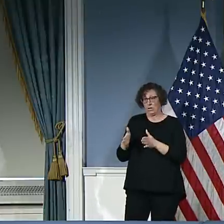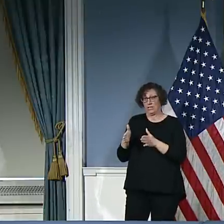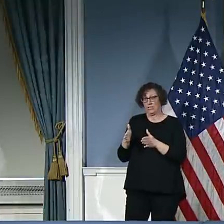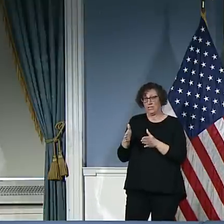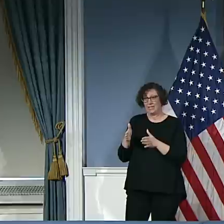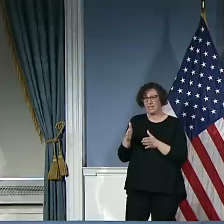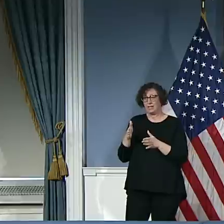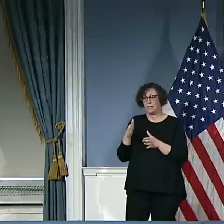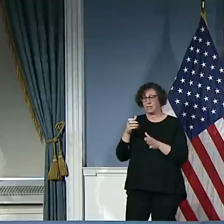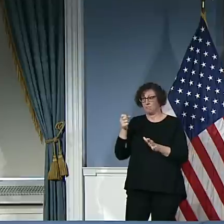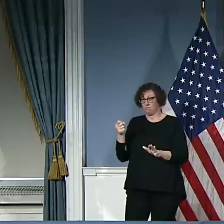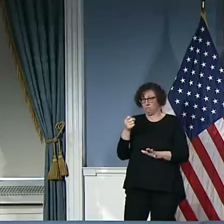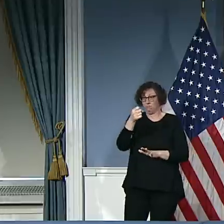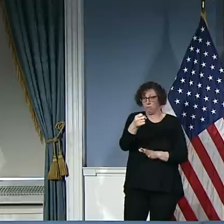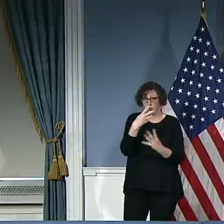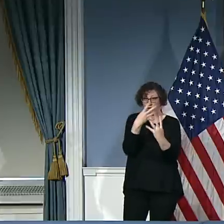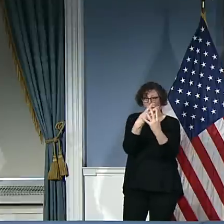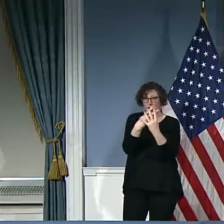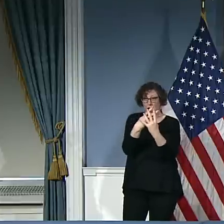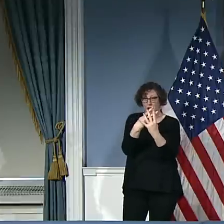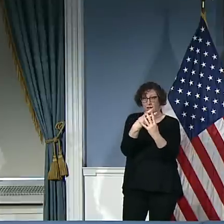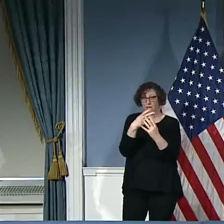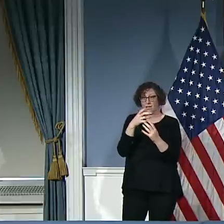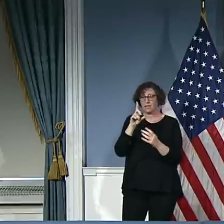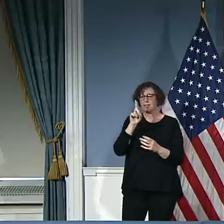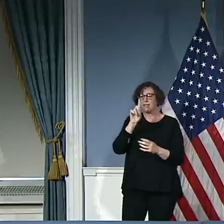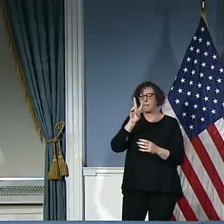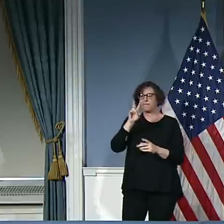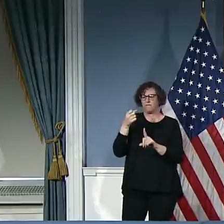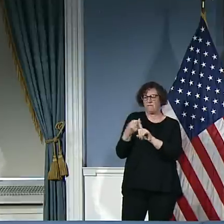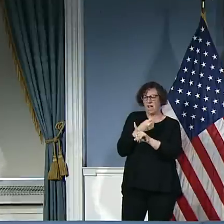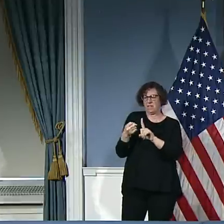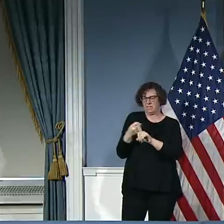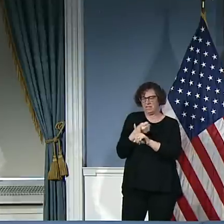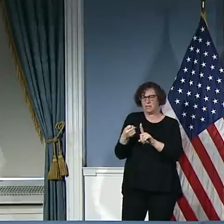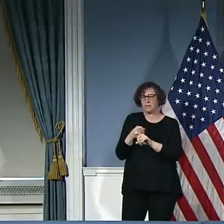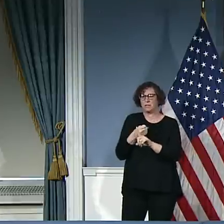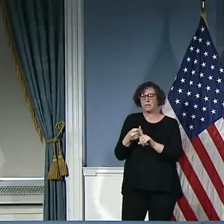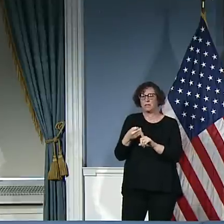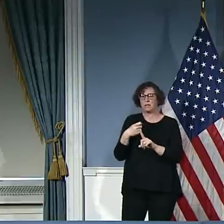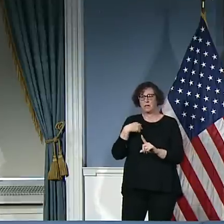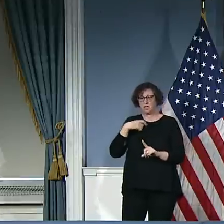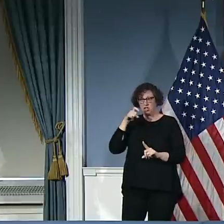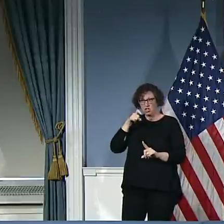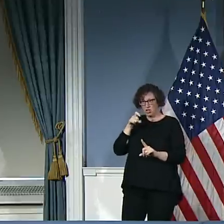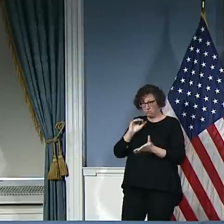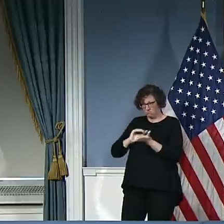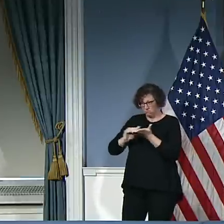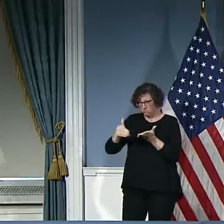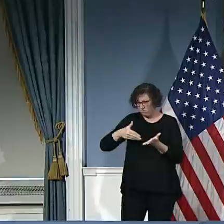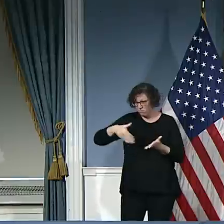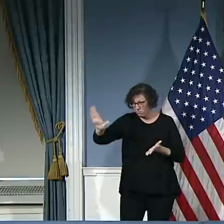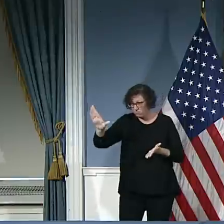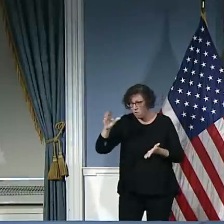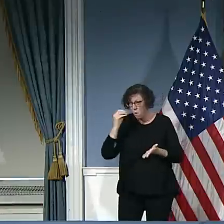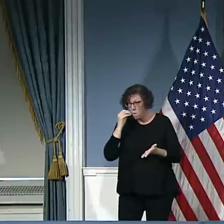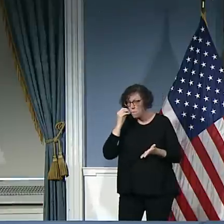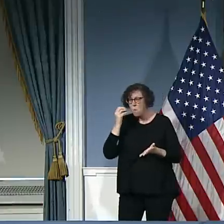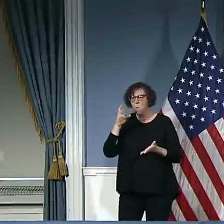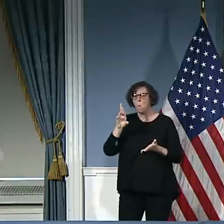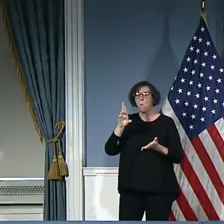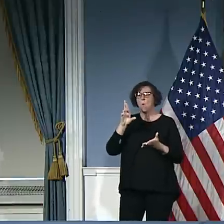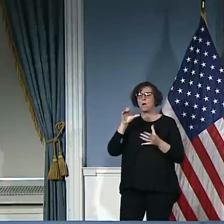think of a situation where we would be releasing them to a location and the victim of that domestic violence would be at the premise.